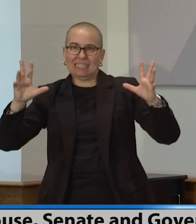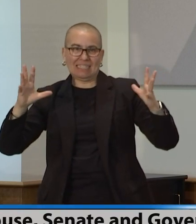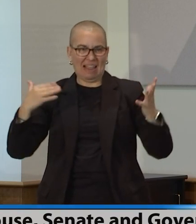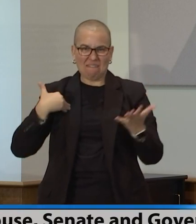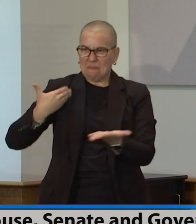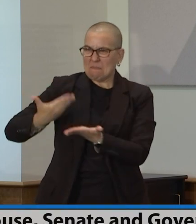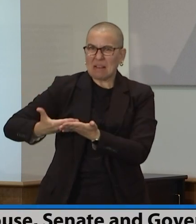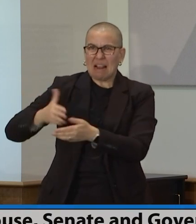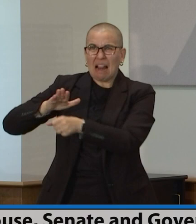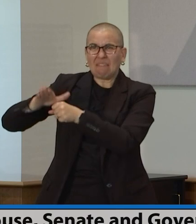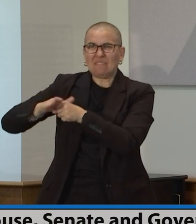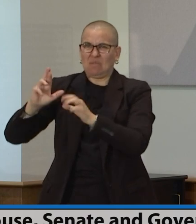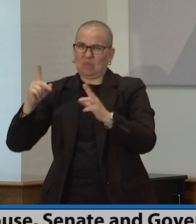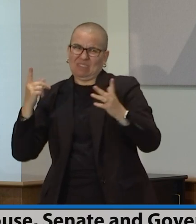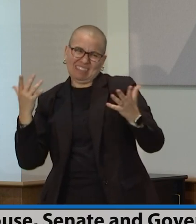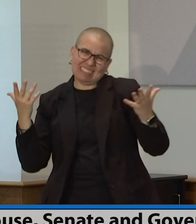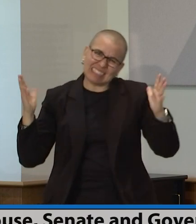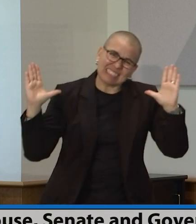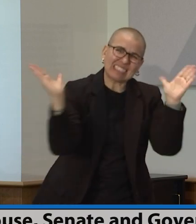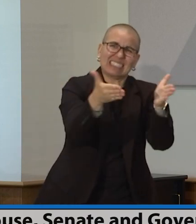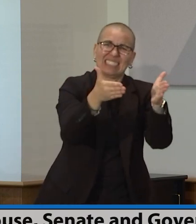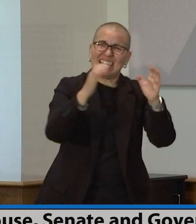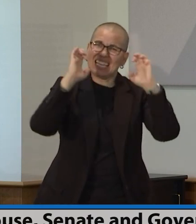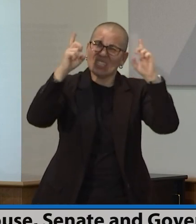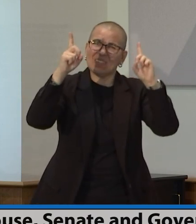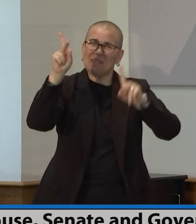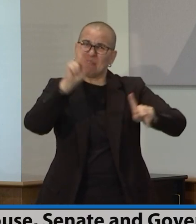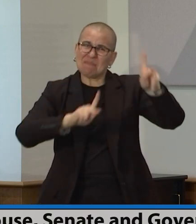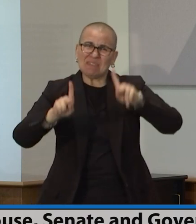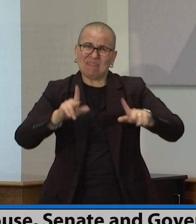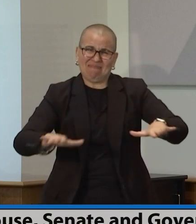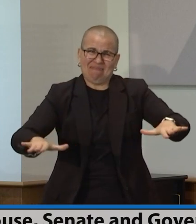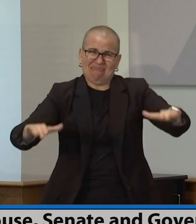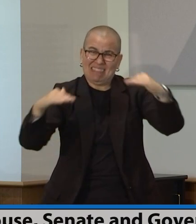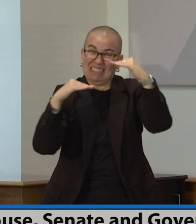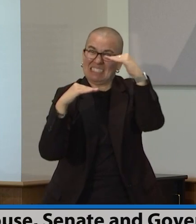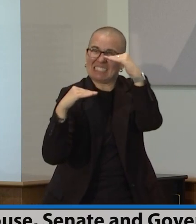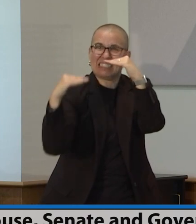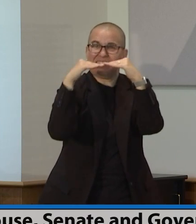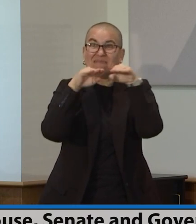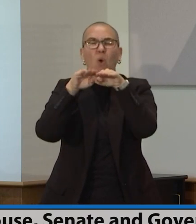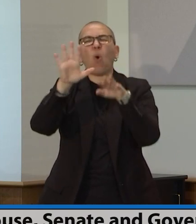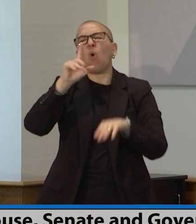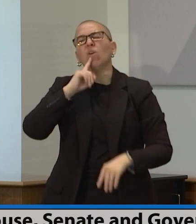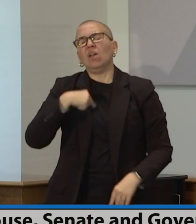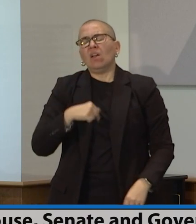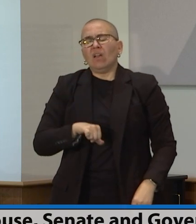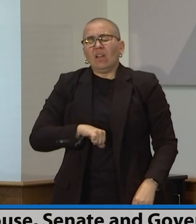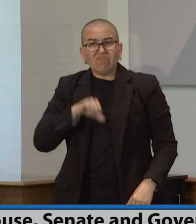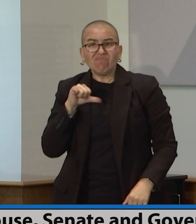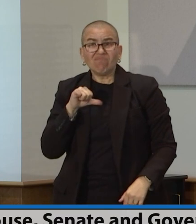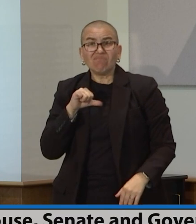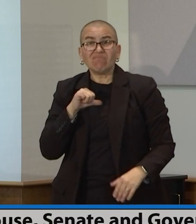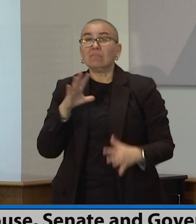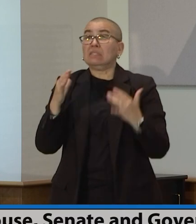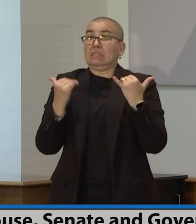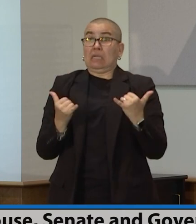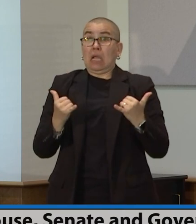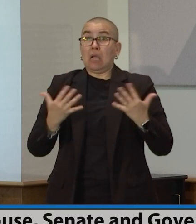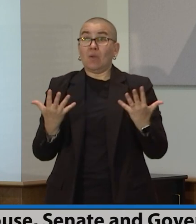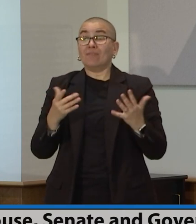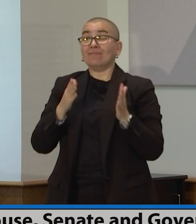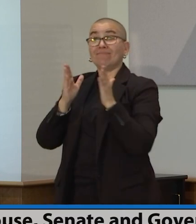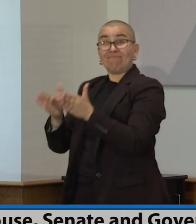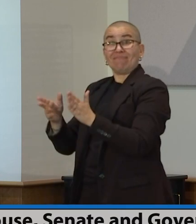gaps. And that's a particularly rewarding piece of this work for me on the money side. Now on the policy side, we do have more work to do.